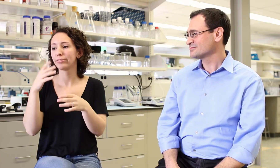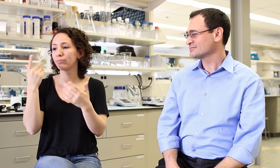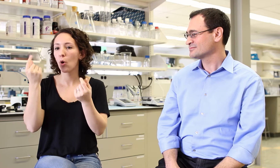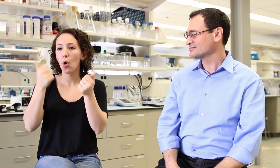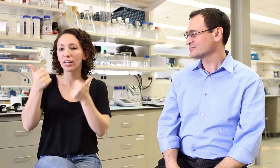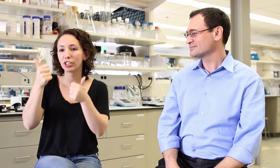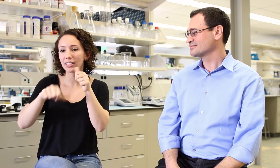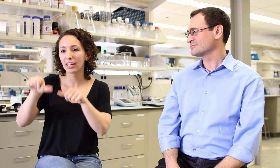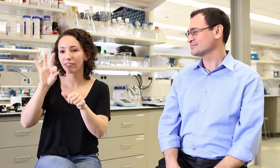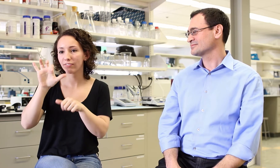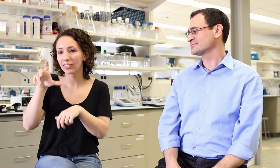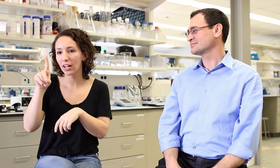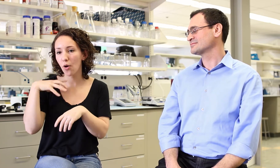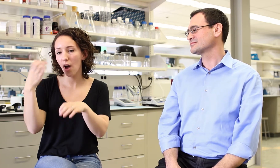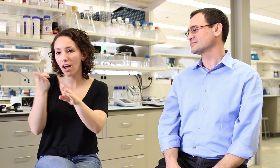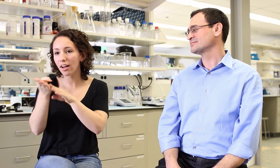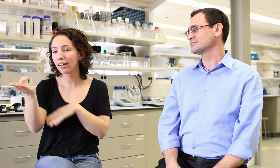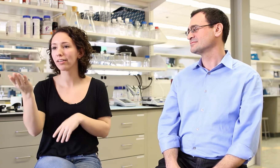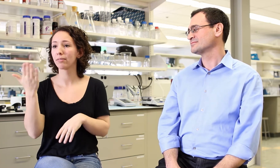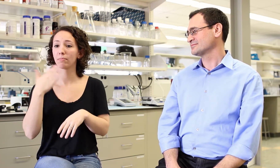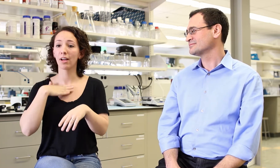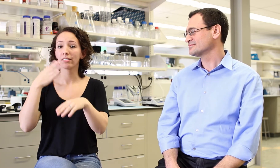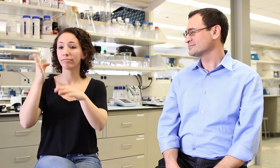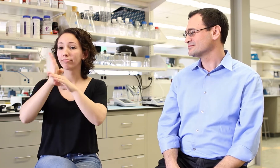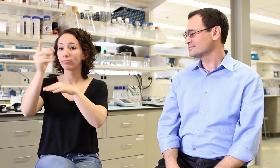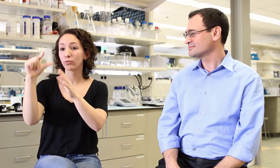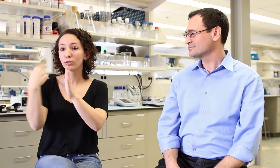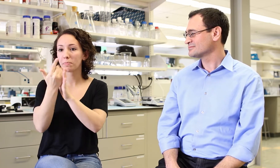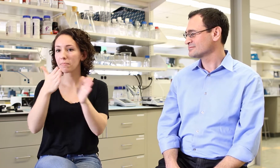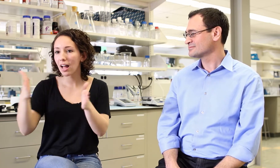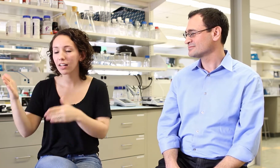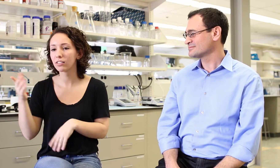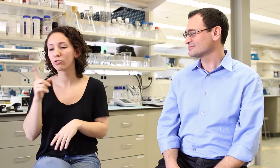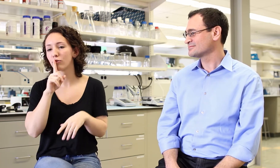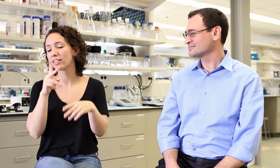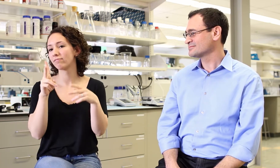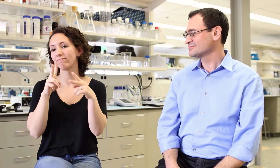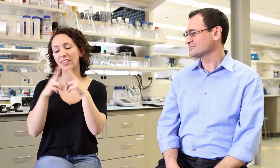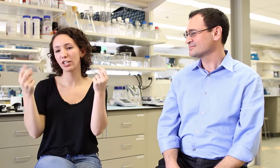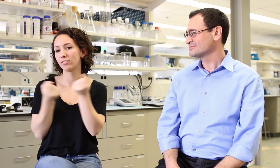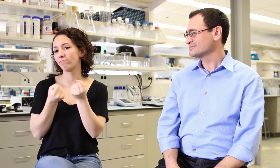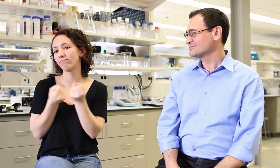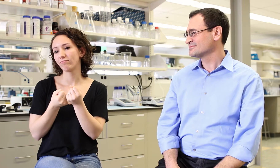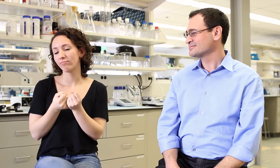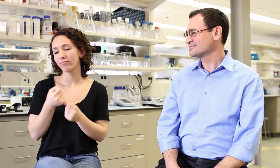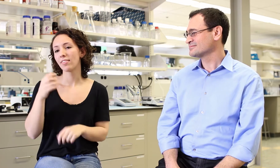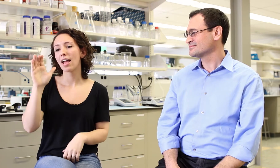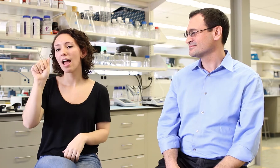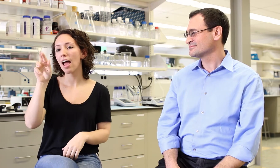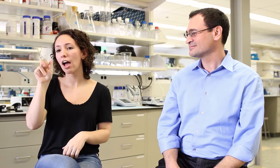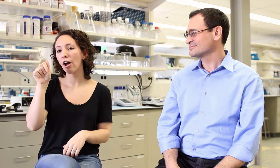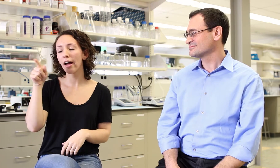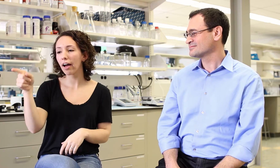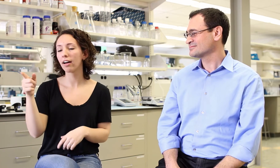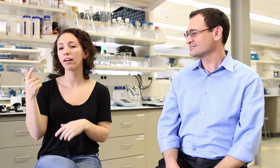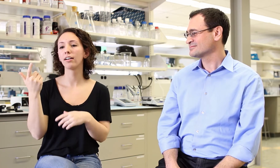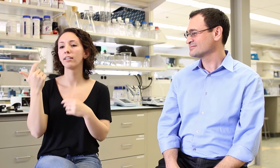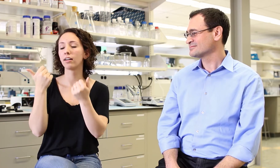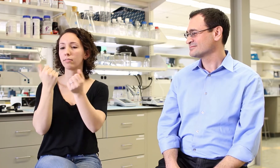which scientific field to pursue and post-graduation plans. He was extremely supportive. And Dr. Gormley